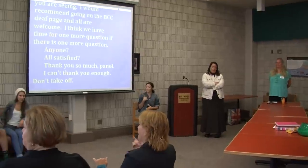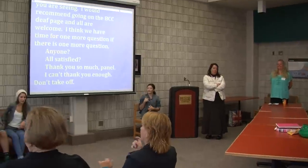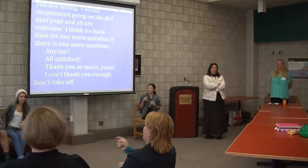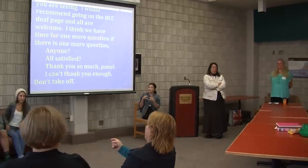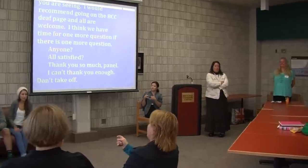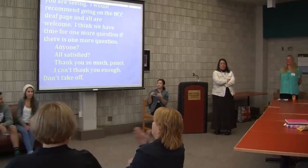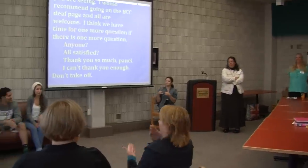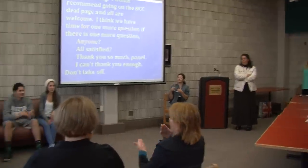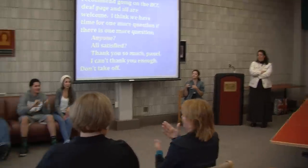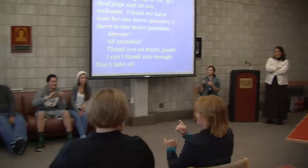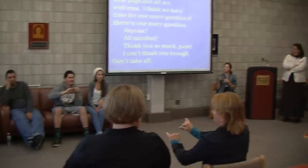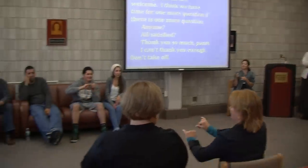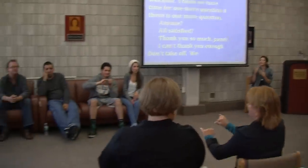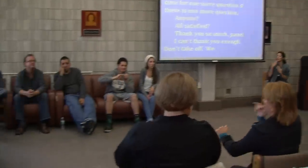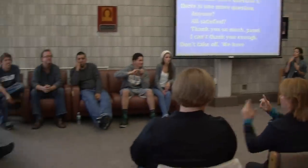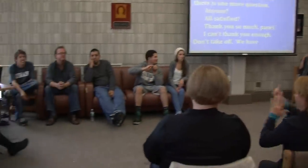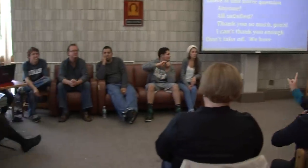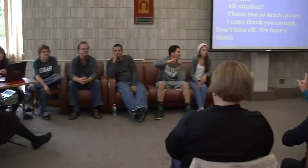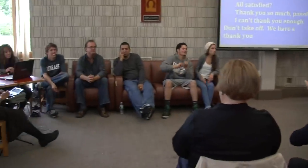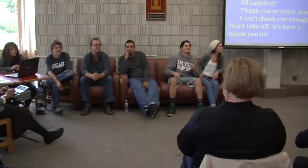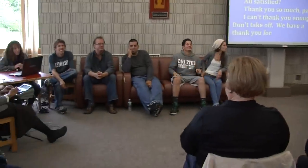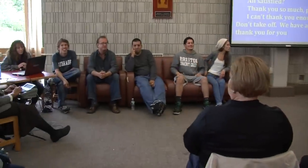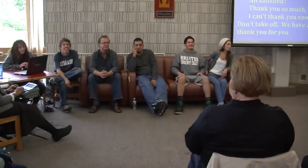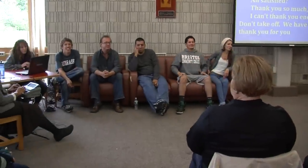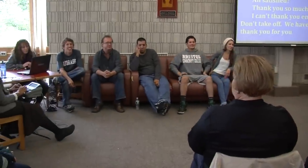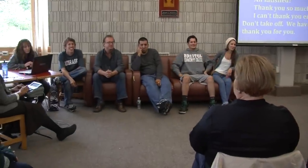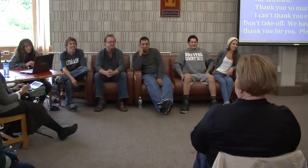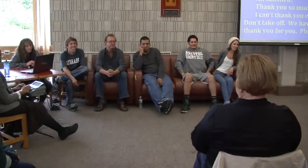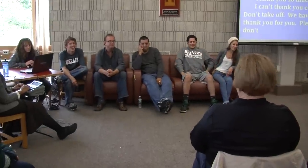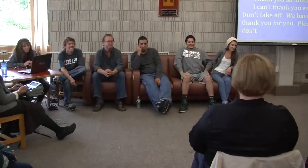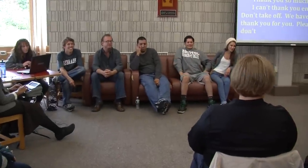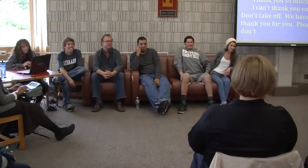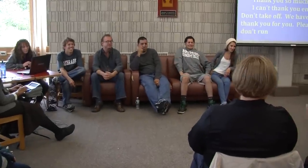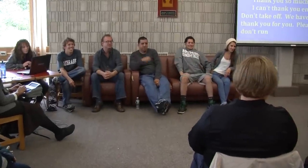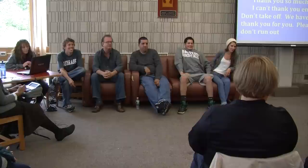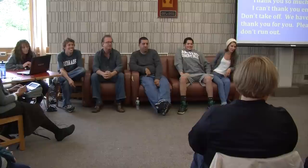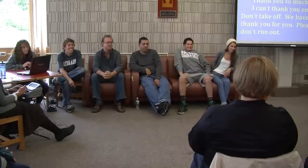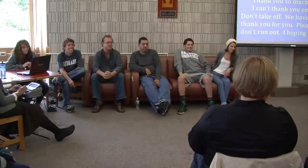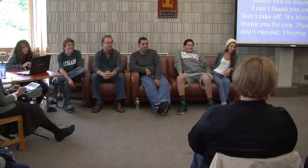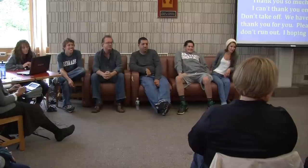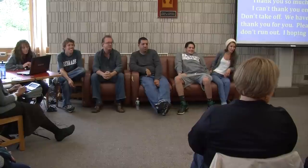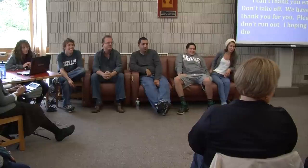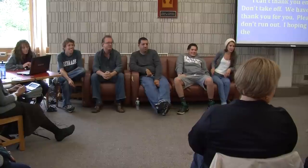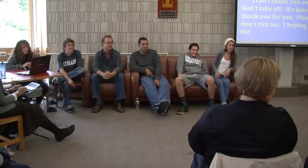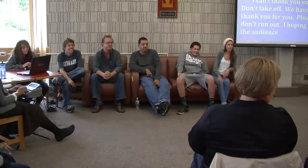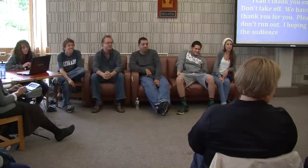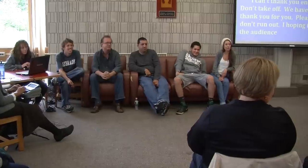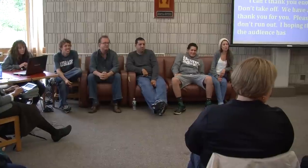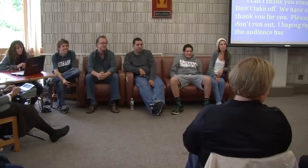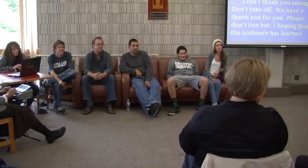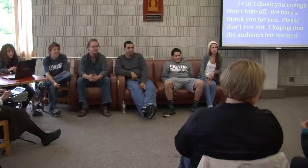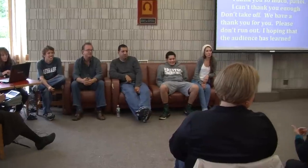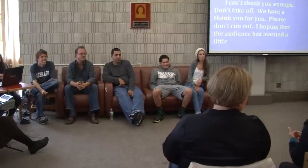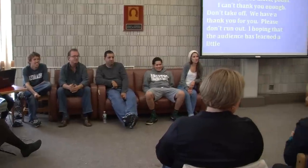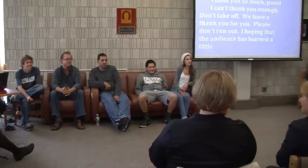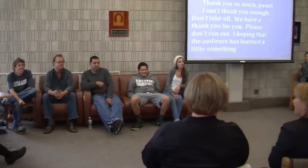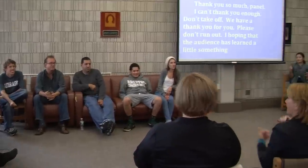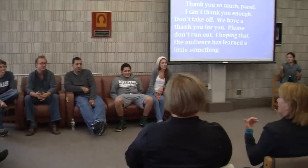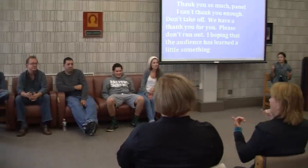you, so please don't run out. I'm hoping that the audience has learned a little something and that now that they have